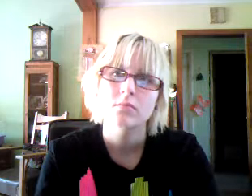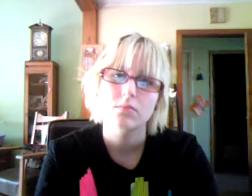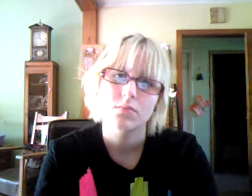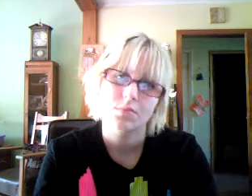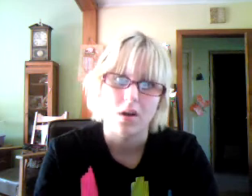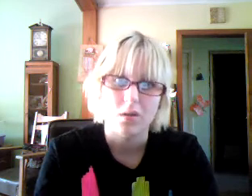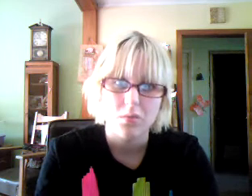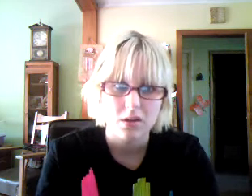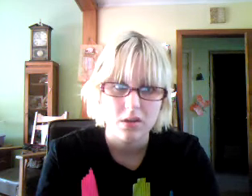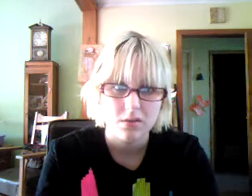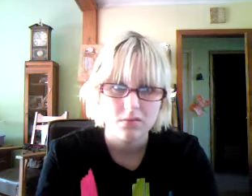Probably.